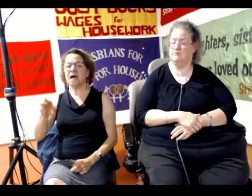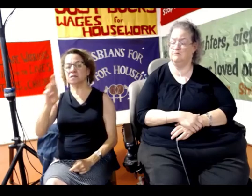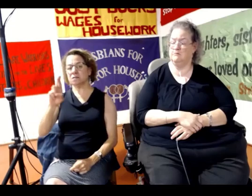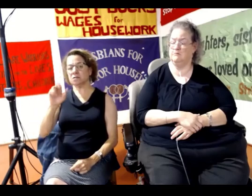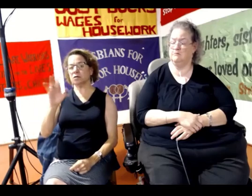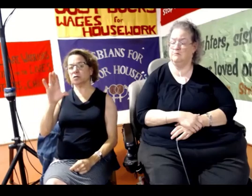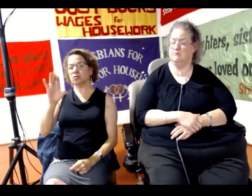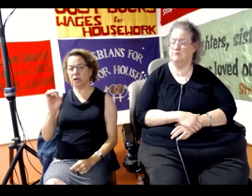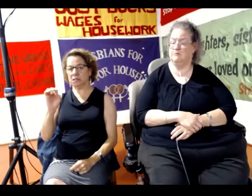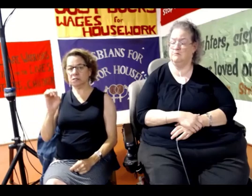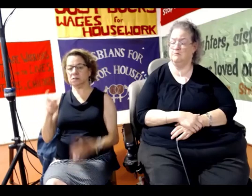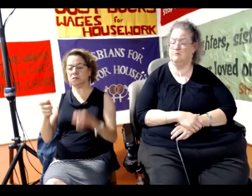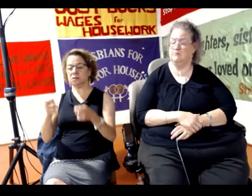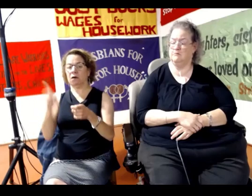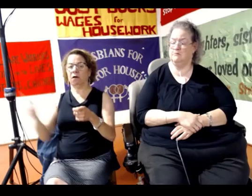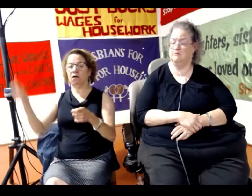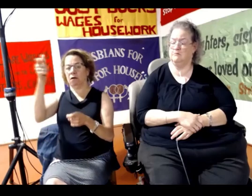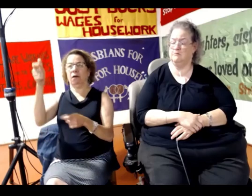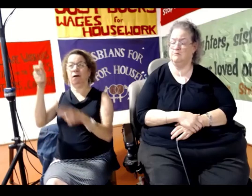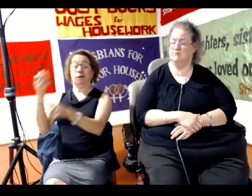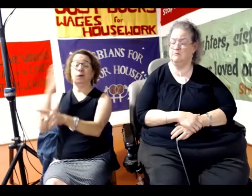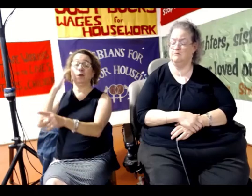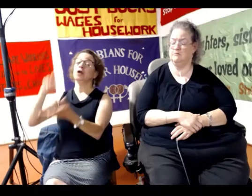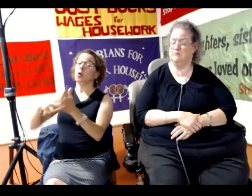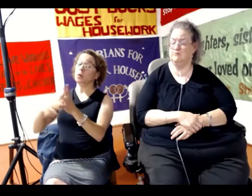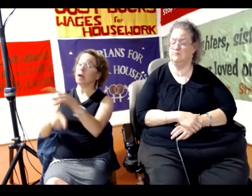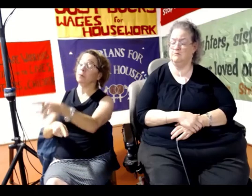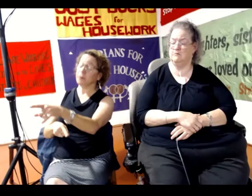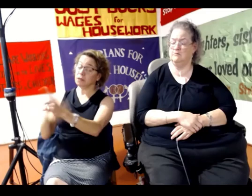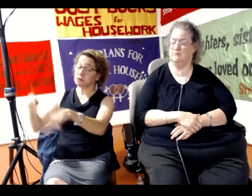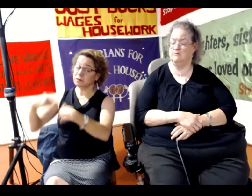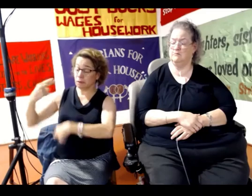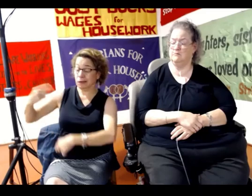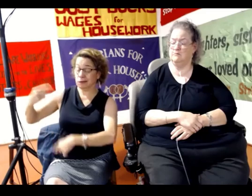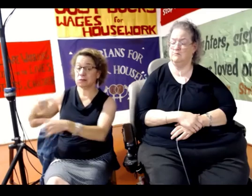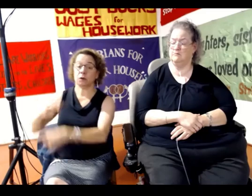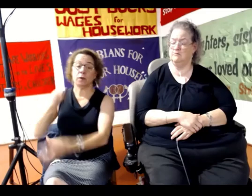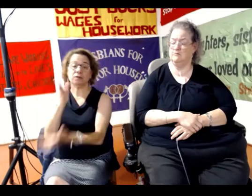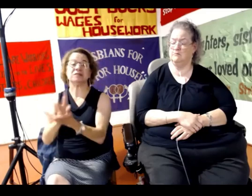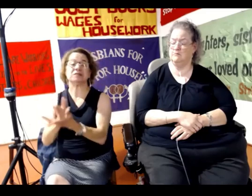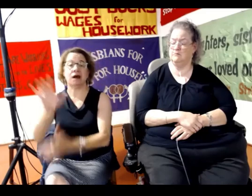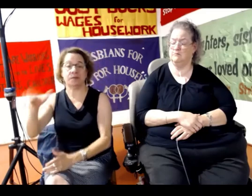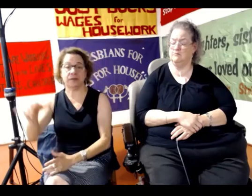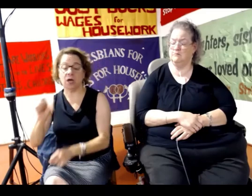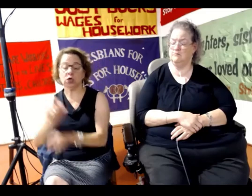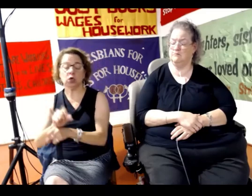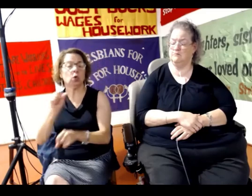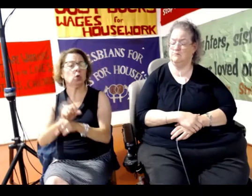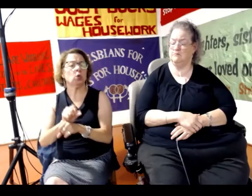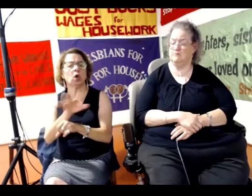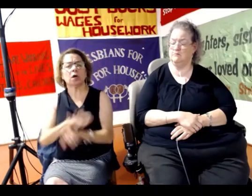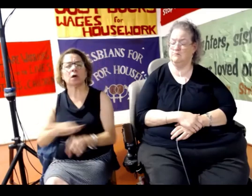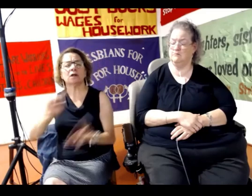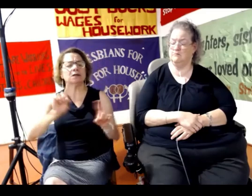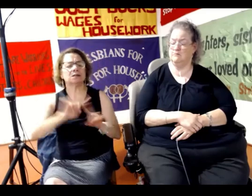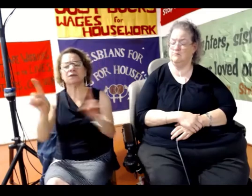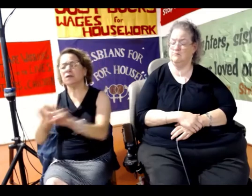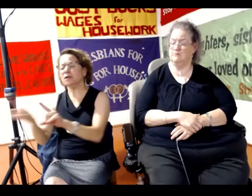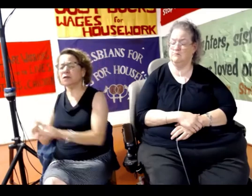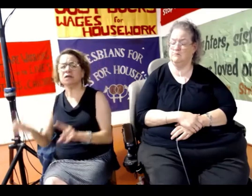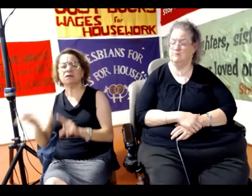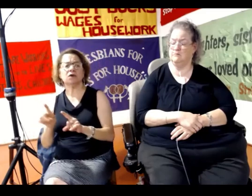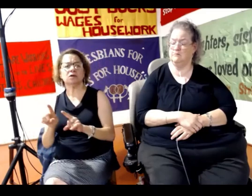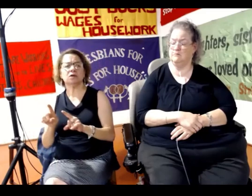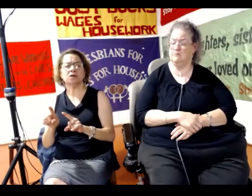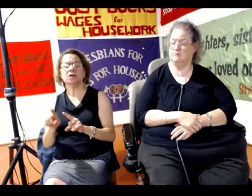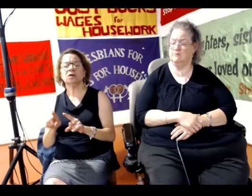that means, and we must stop that. And in order to do that, we must work across different movements. We must work